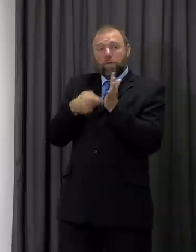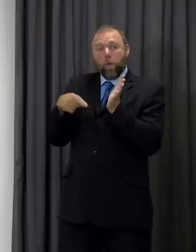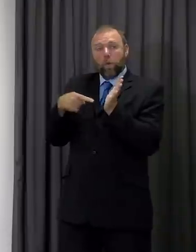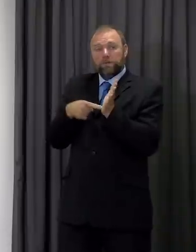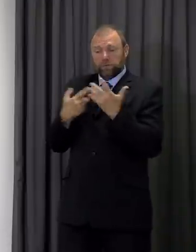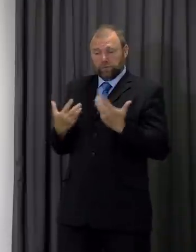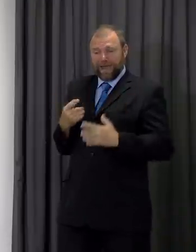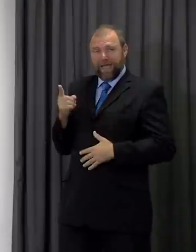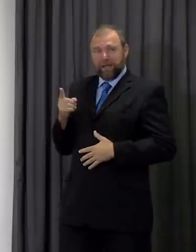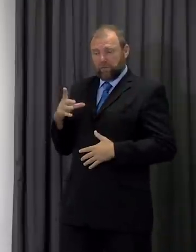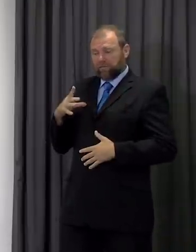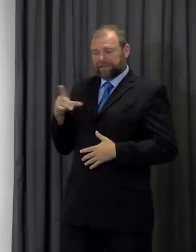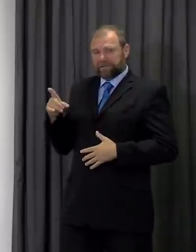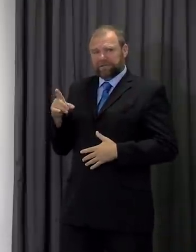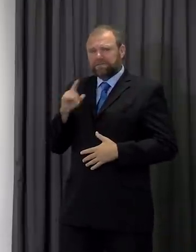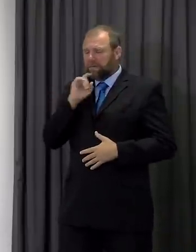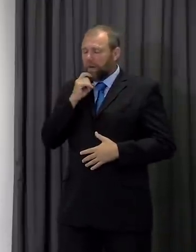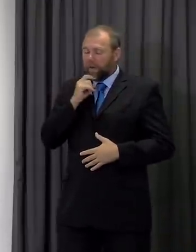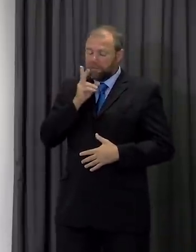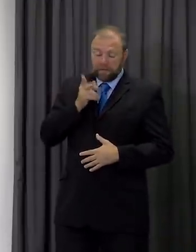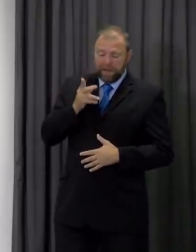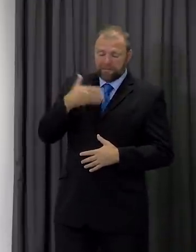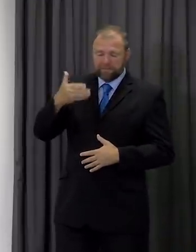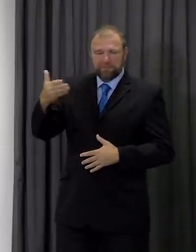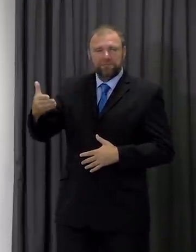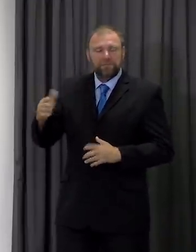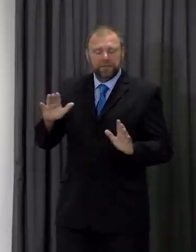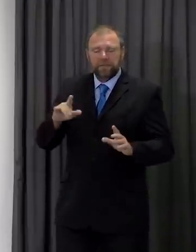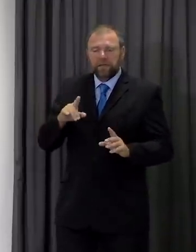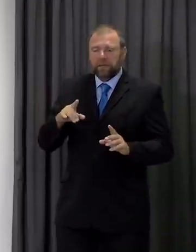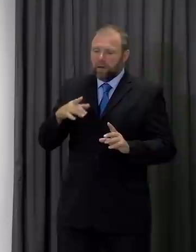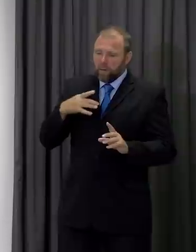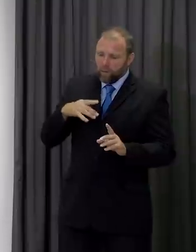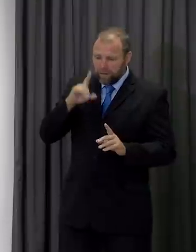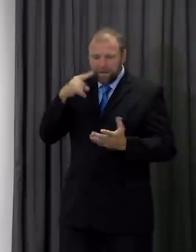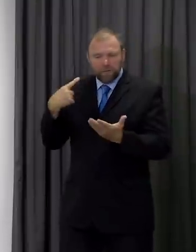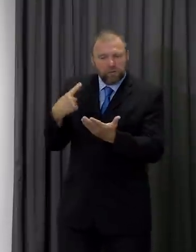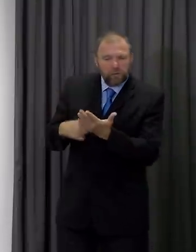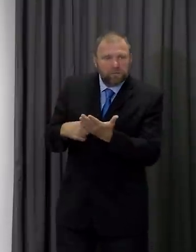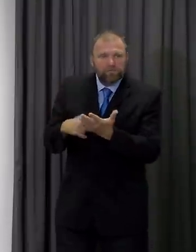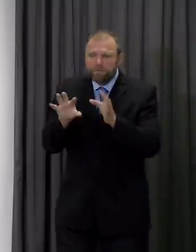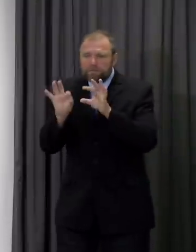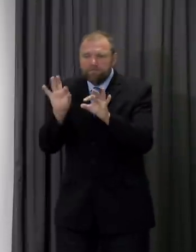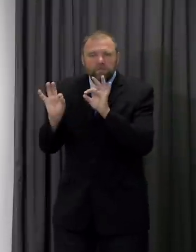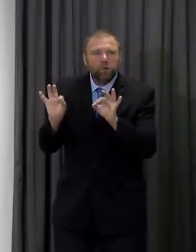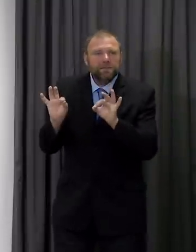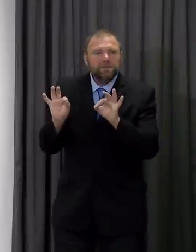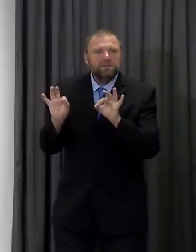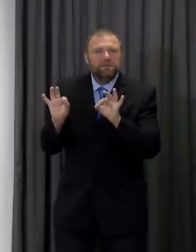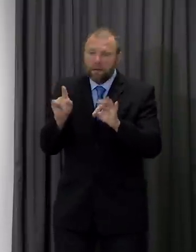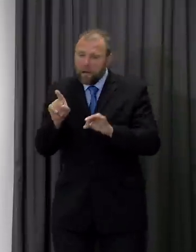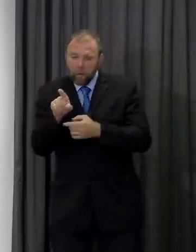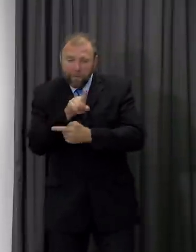speak to leaders of the city during the day again but we'll need to make choices each day about what is the right thing to do